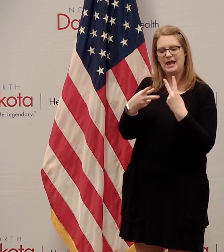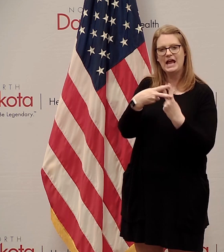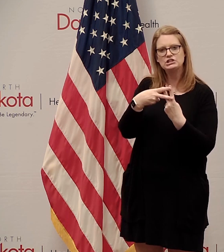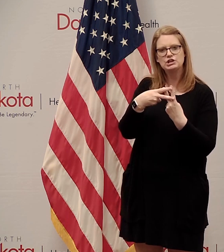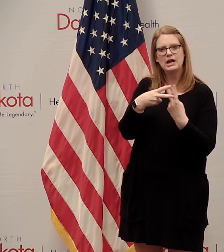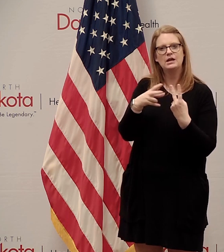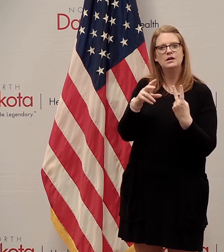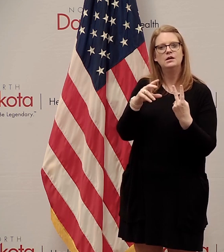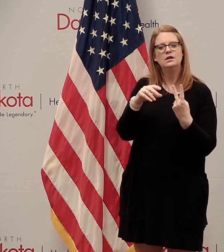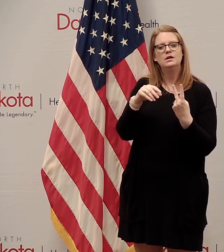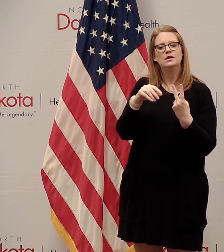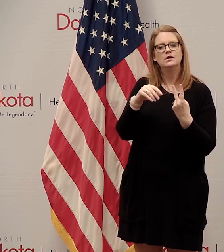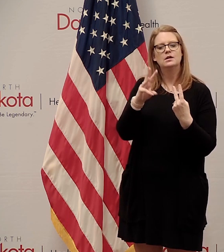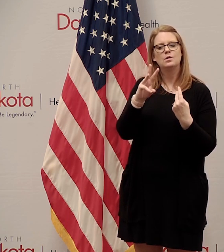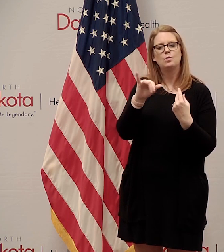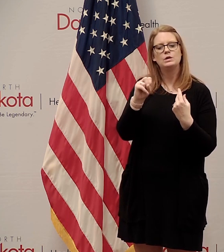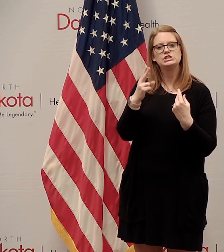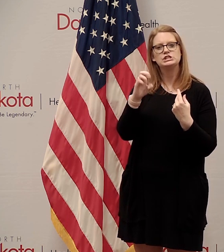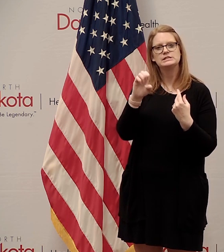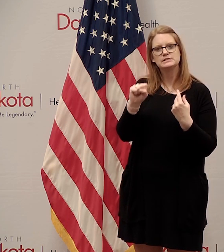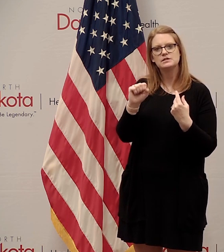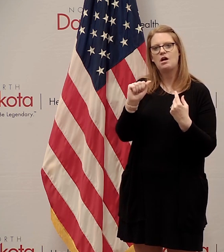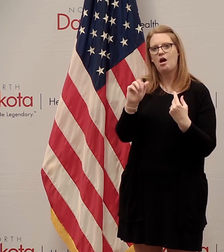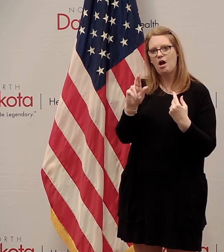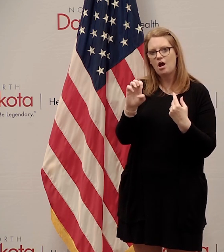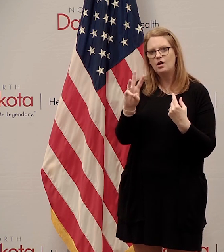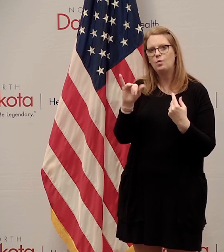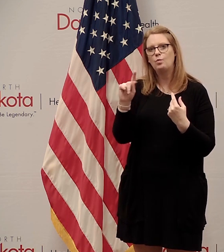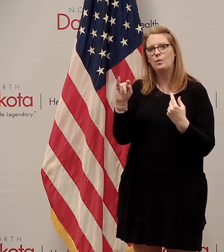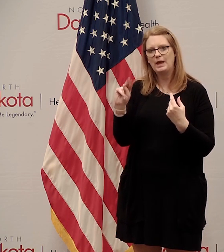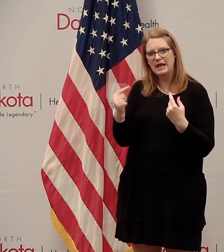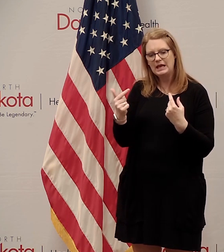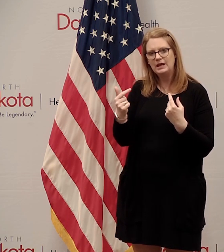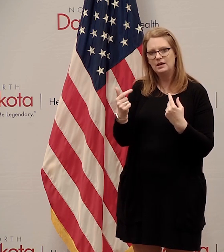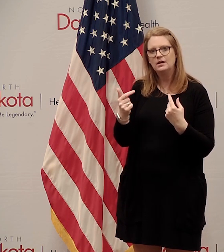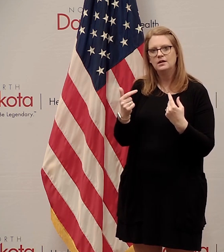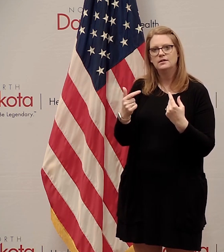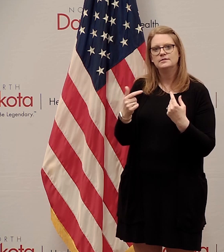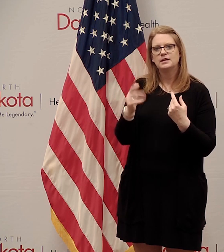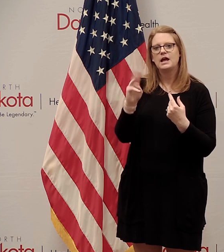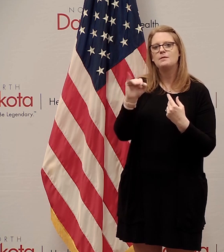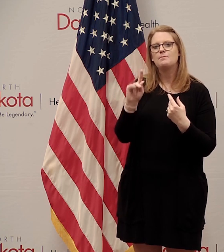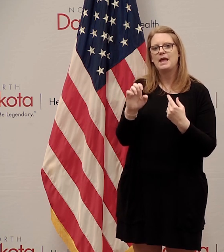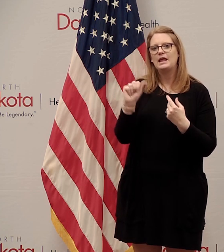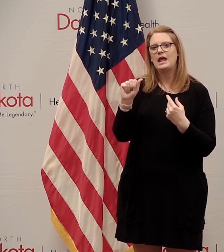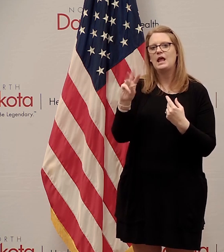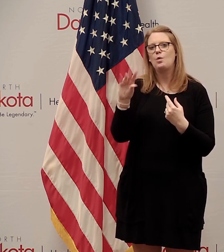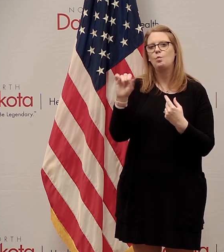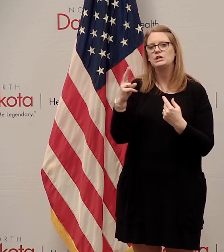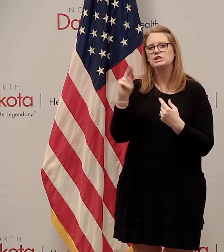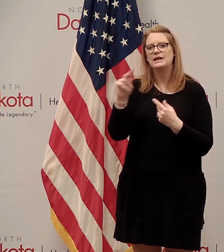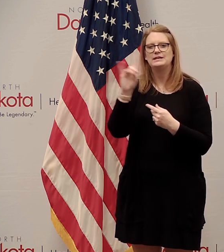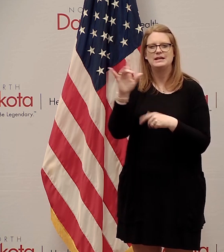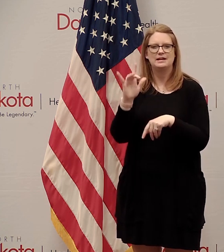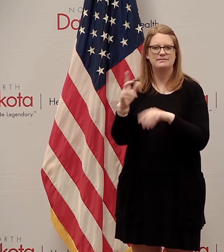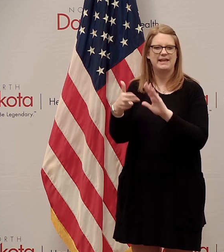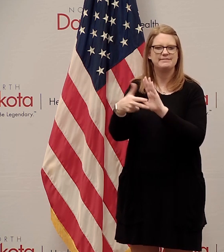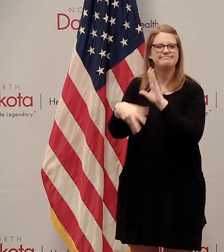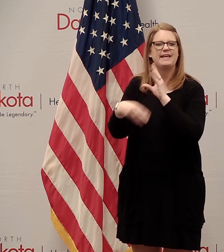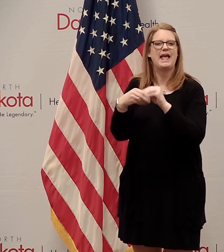hashtag wishes are waiting and be sure to tag at make a wish nd. And so that's